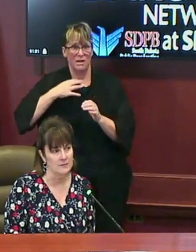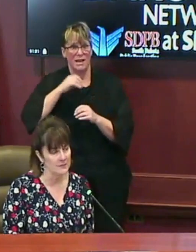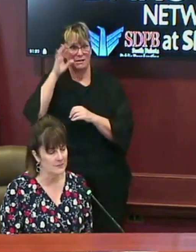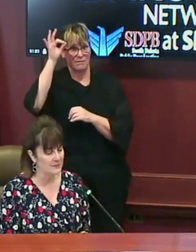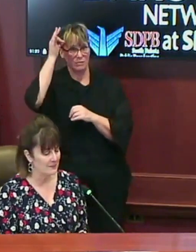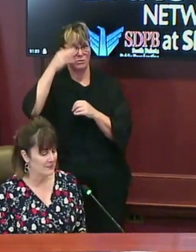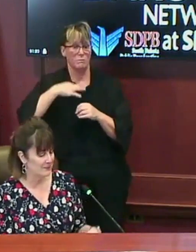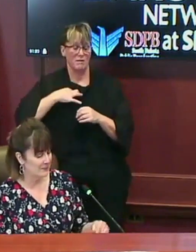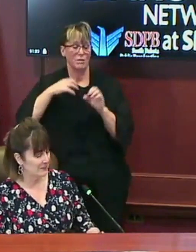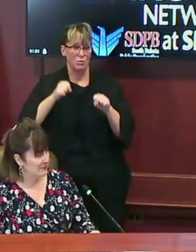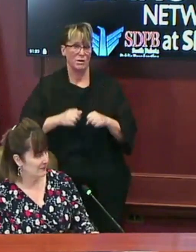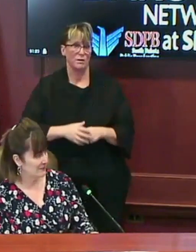benefit.